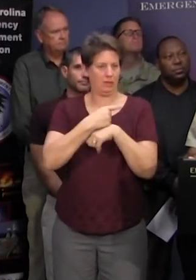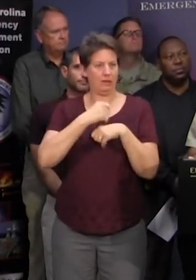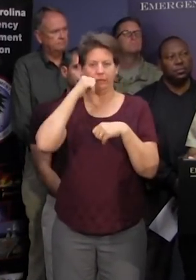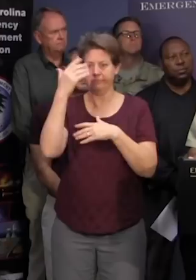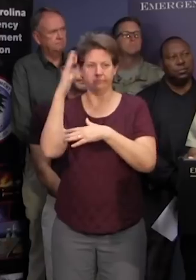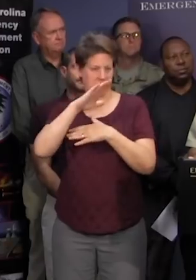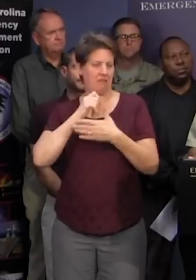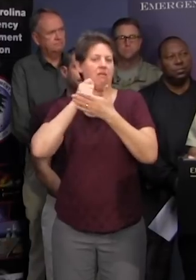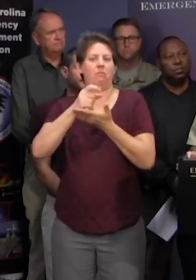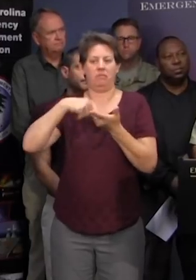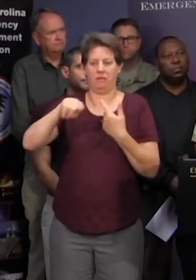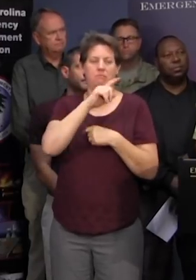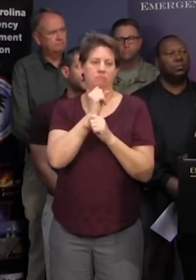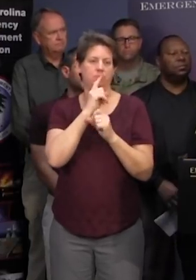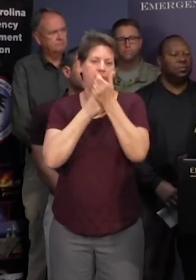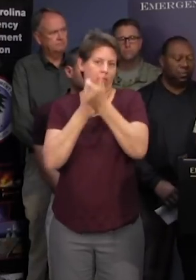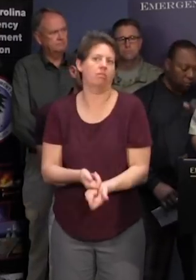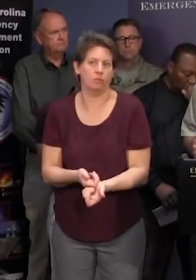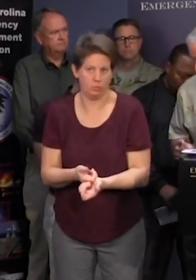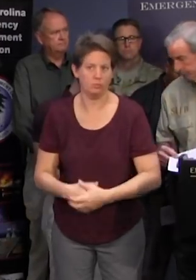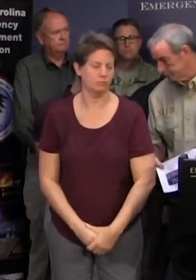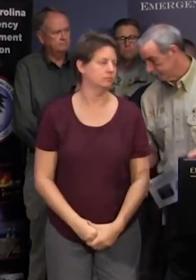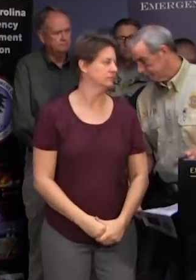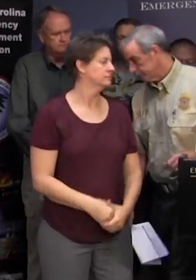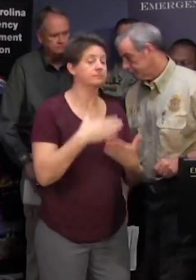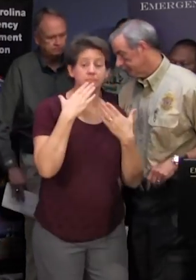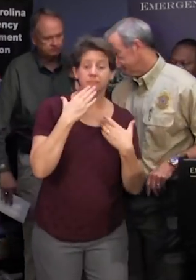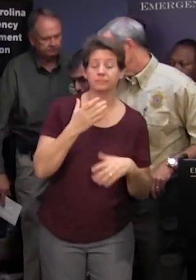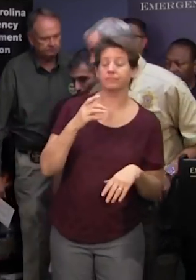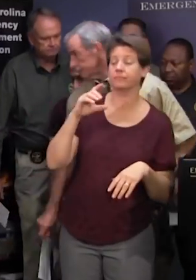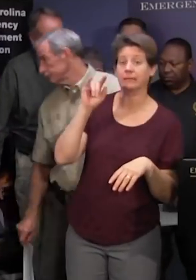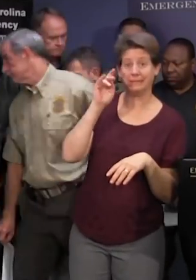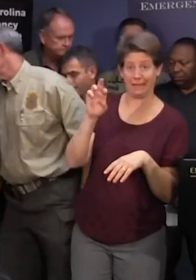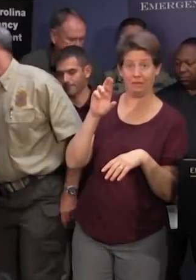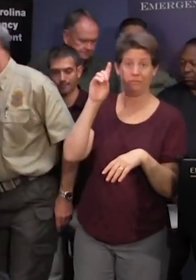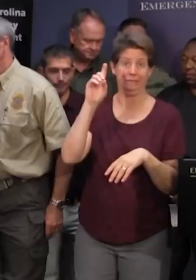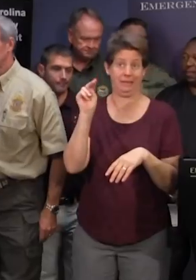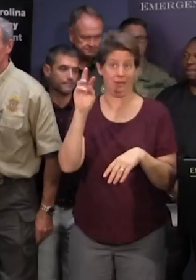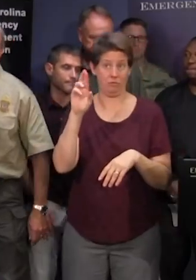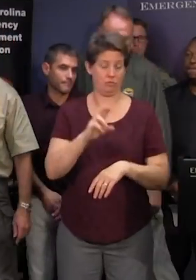and enforcing those curfews thank you thank you chief colonel taylor department of natural resources